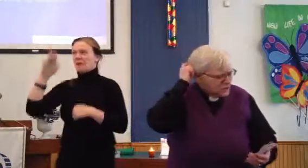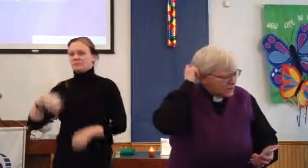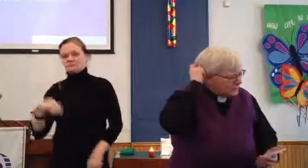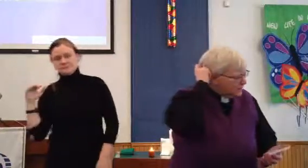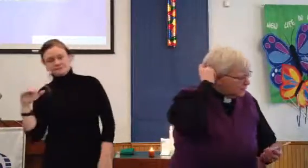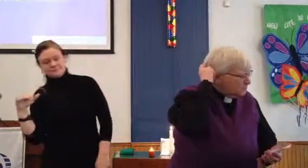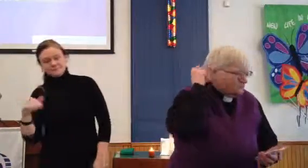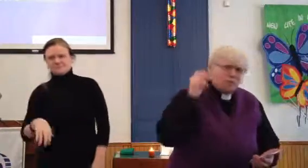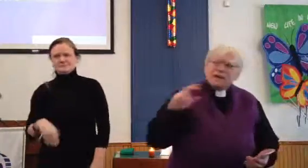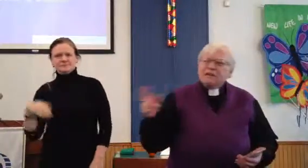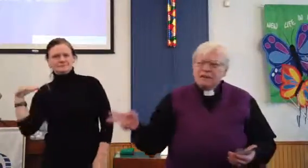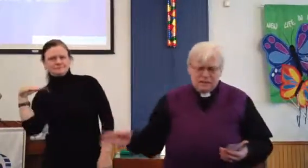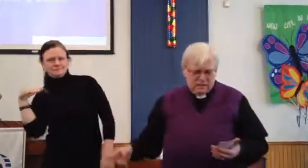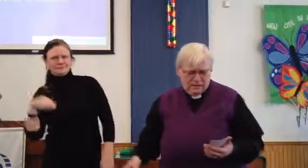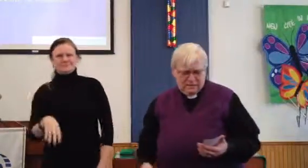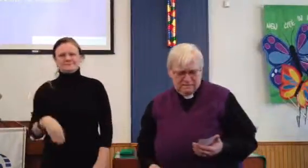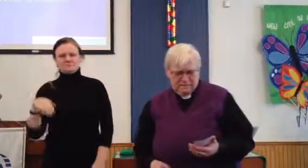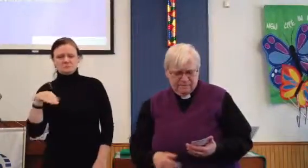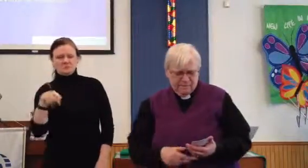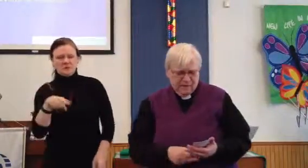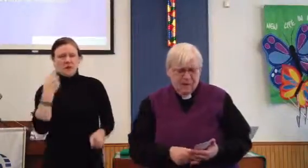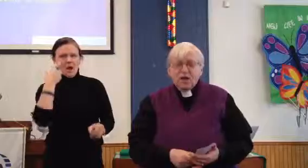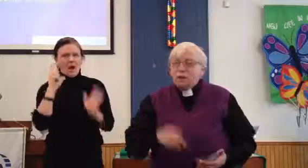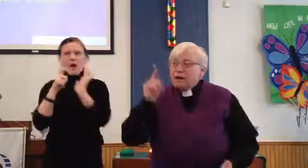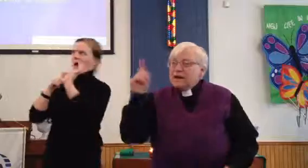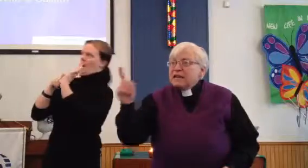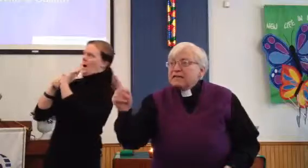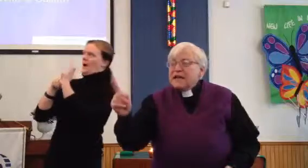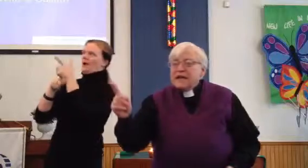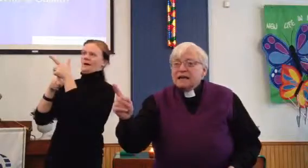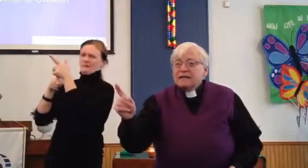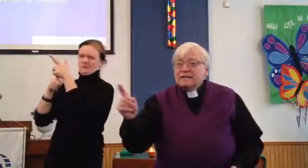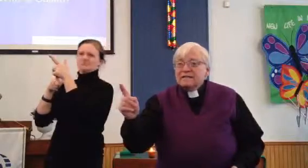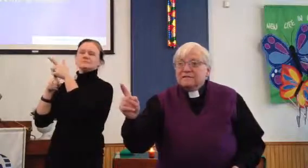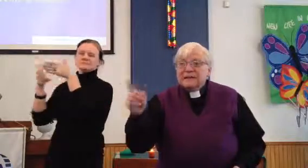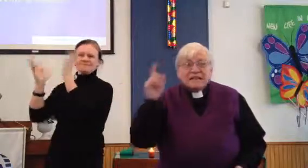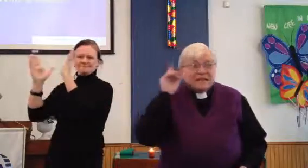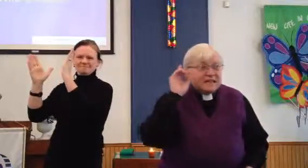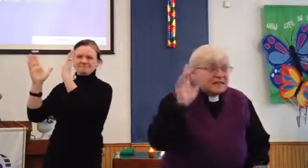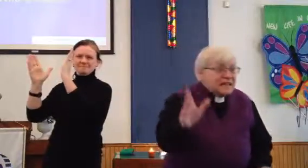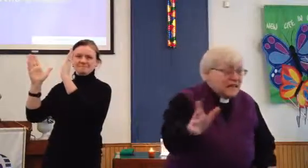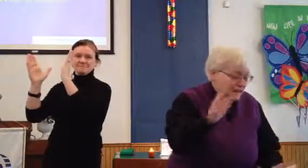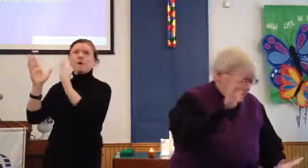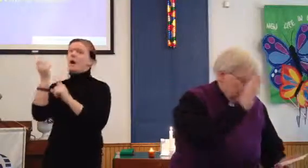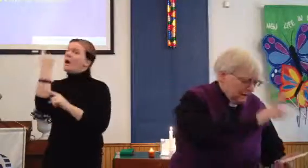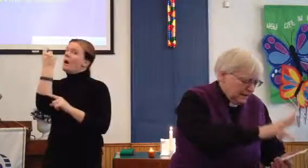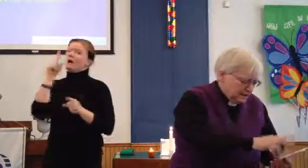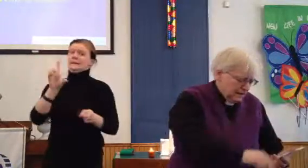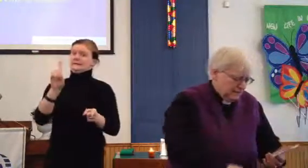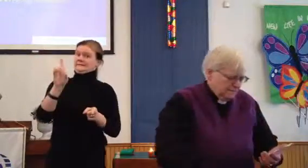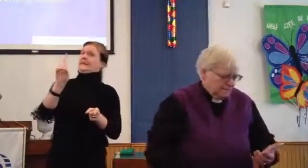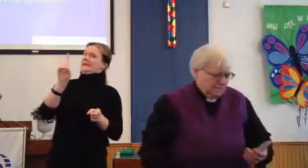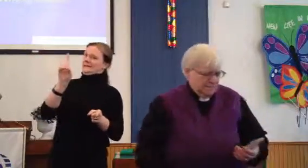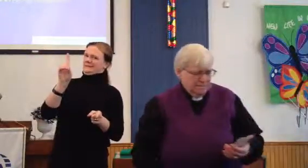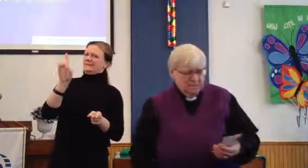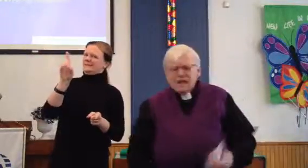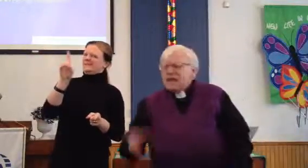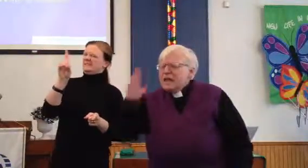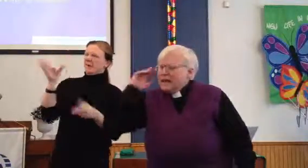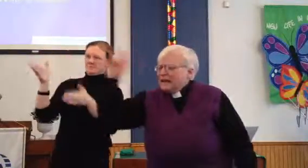before he listened. But he did, he did listen. And